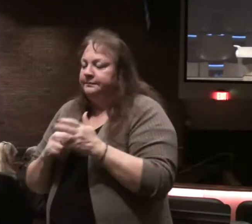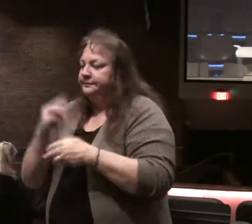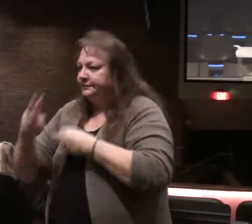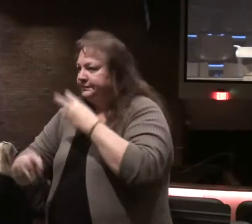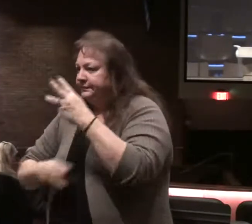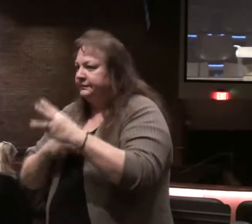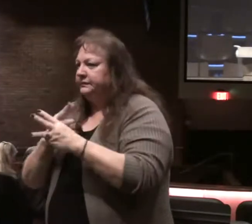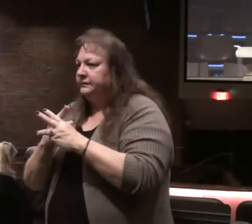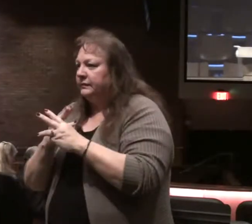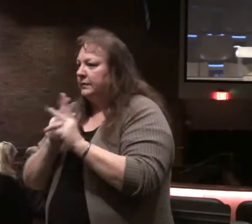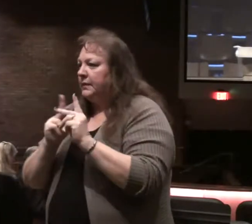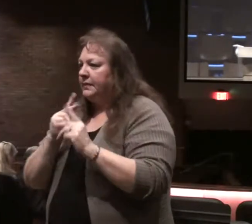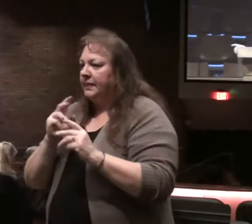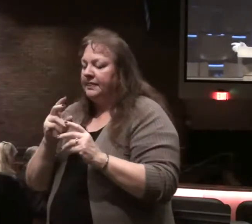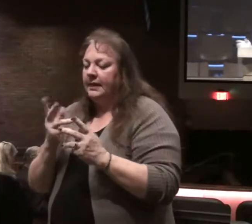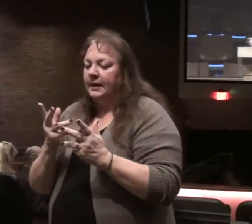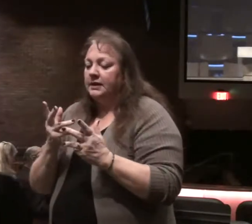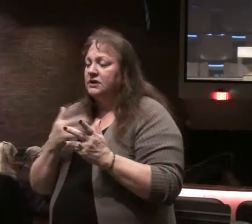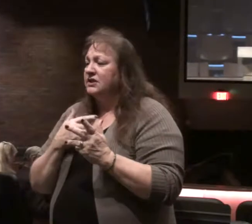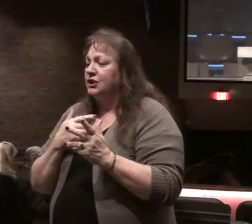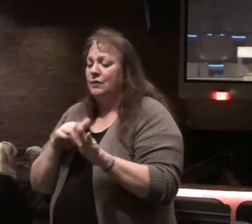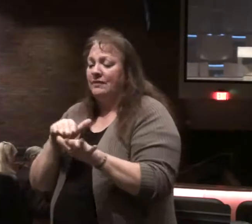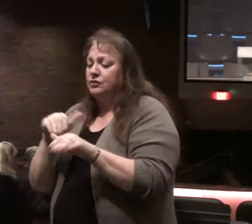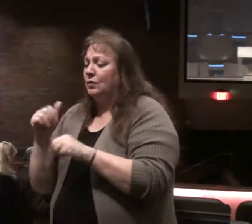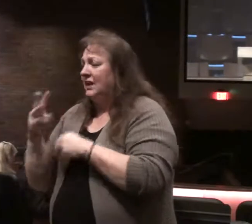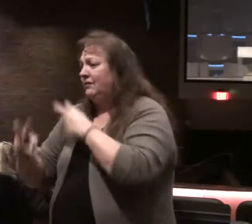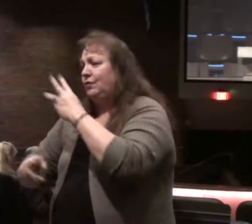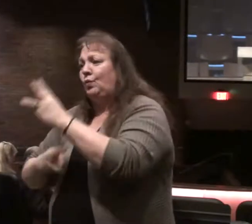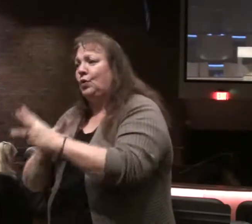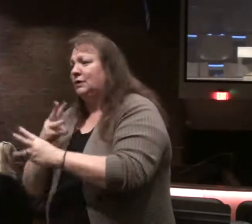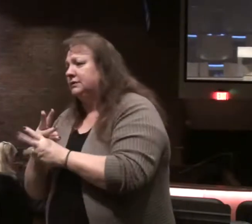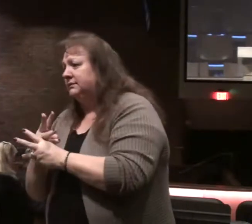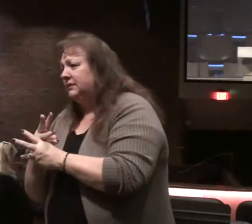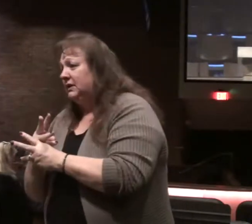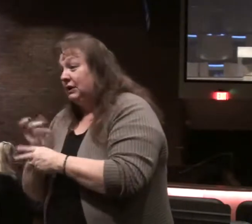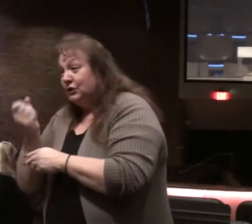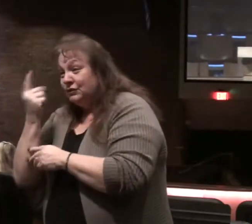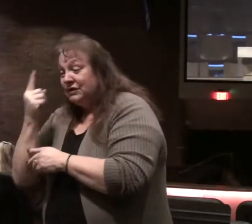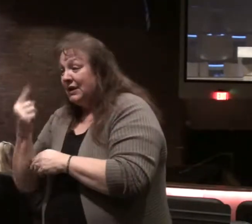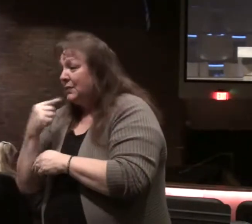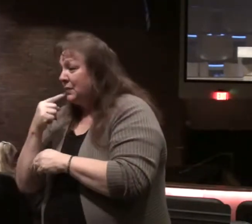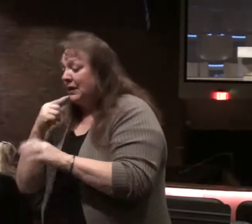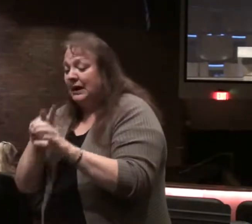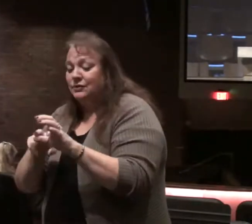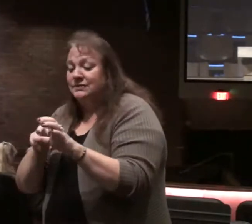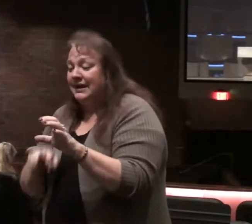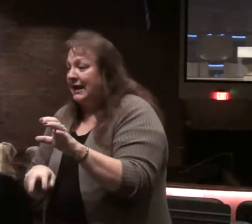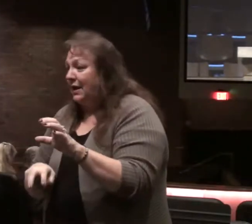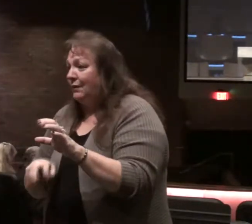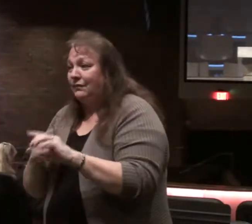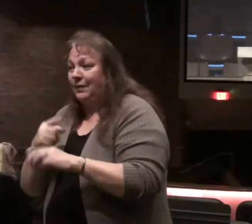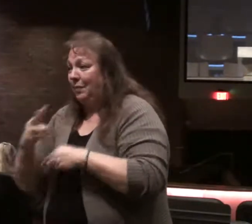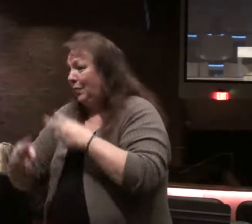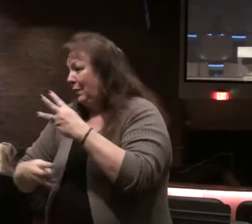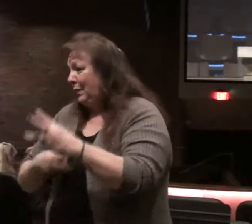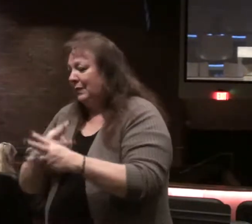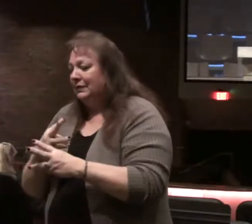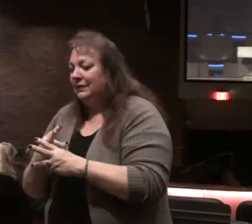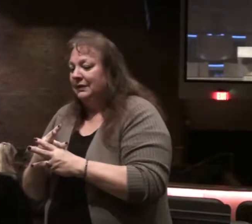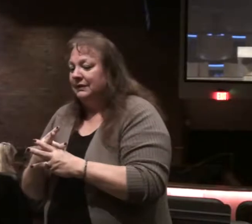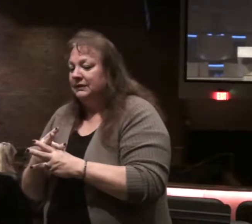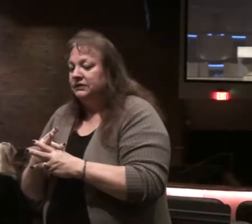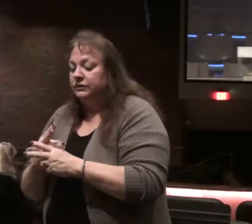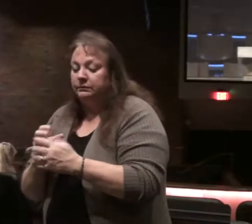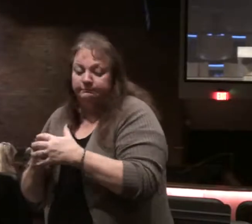idolaters for then we'd have to go out of the world. You see, we're not to remove ourselves from the world. We're not to